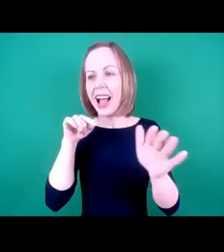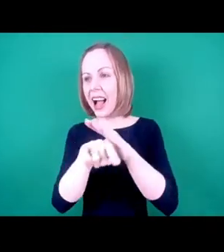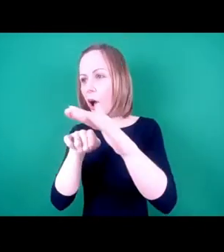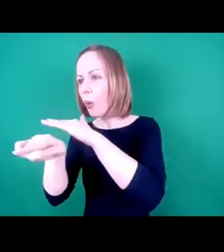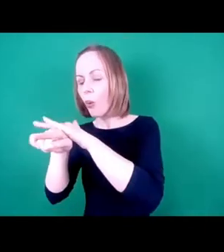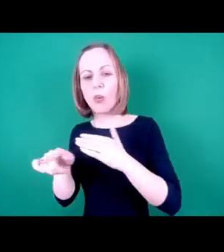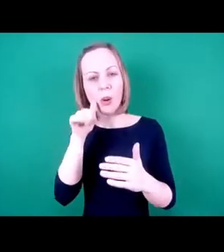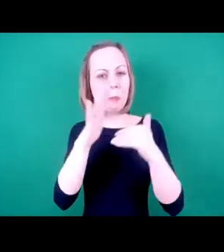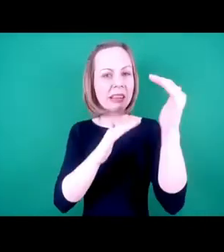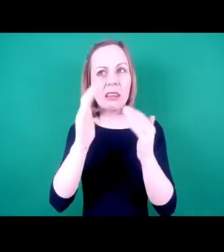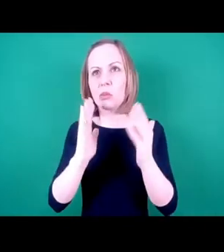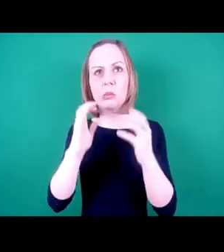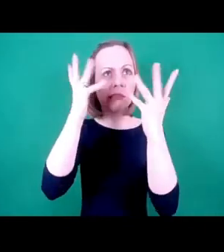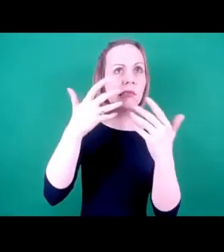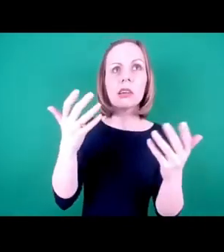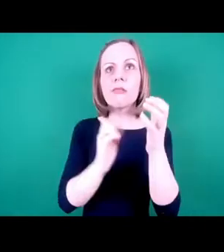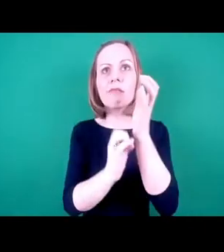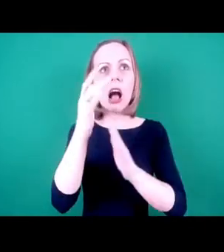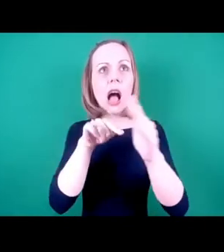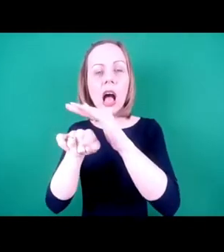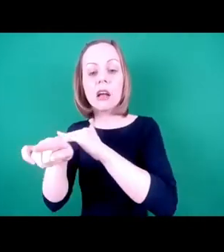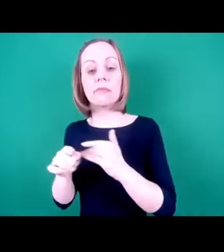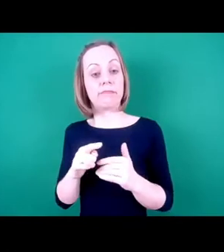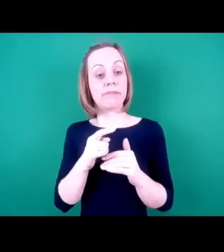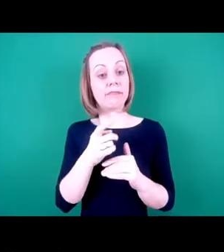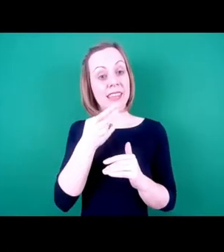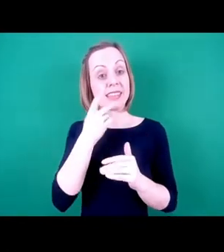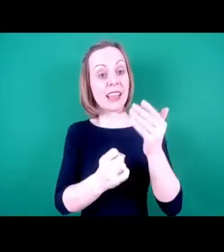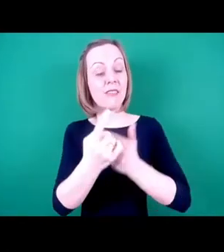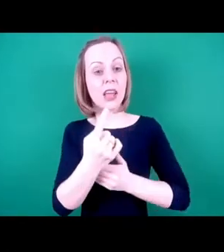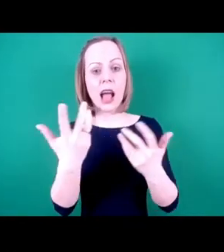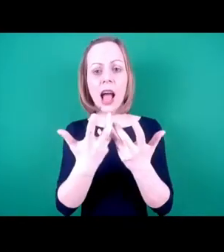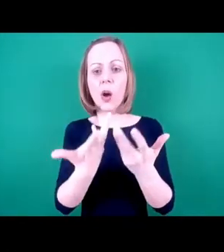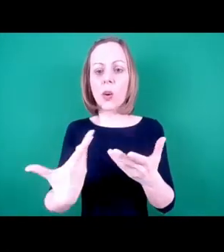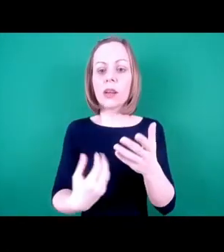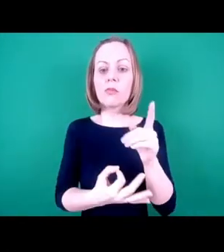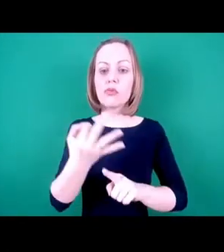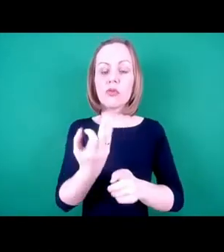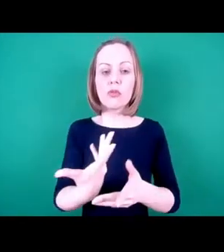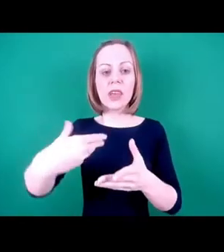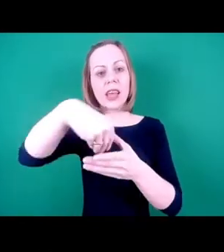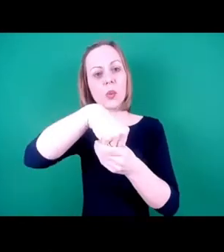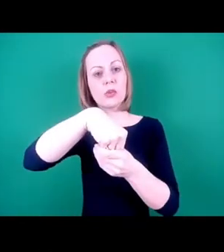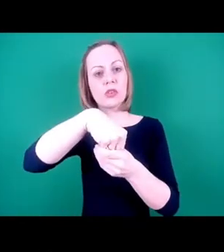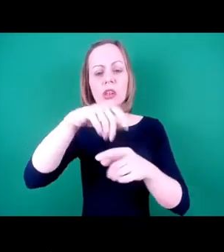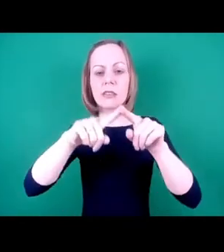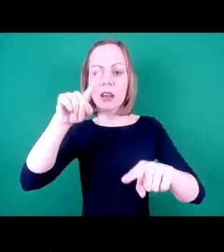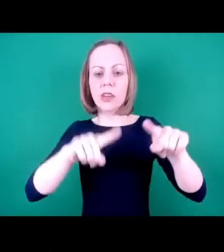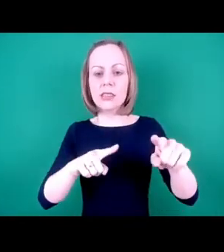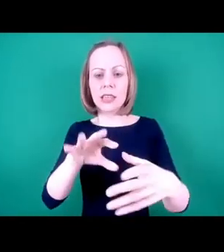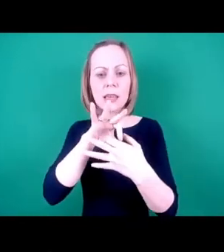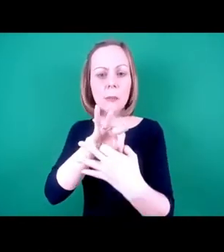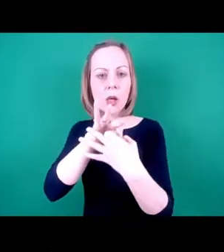This event is the second in a series called How to Improve Inclusion, Diversity and Belonging in Milton Keynes.